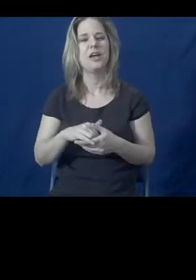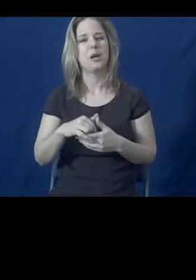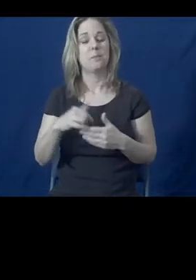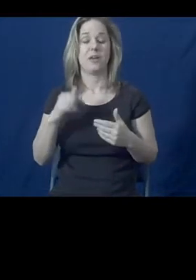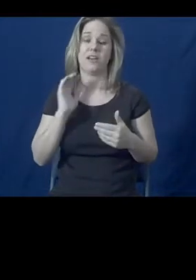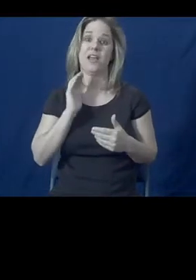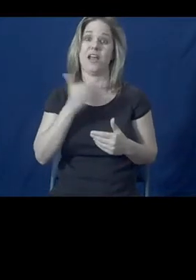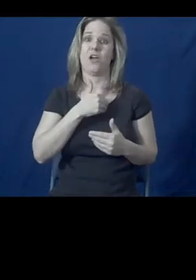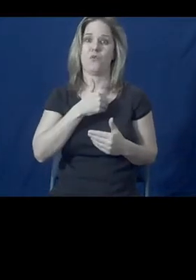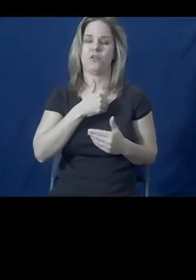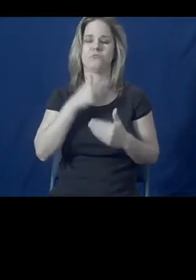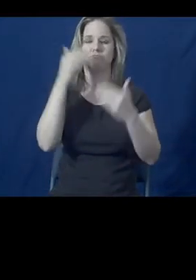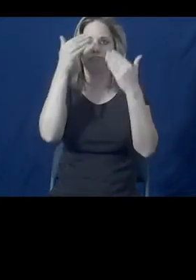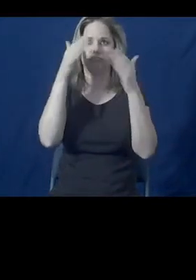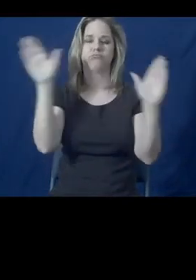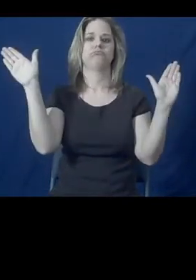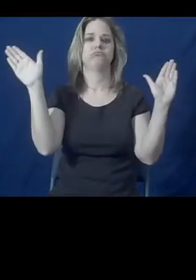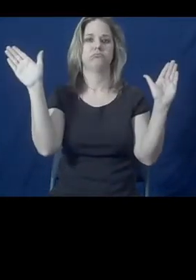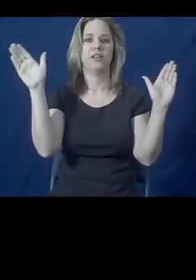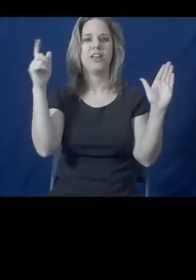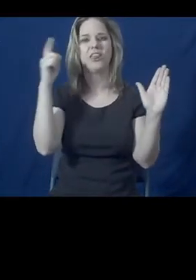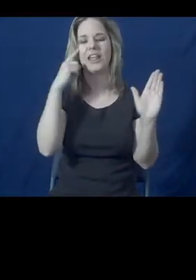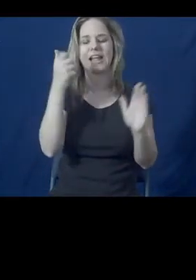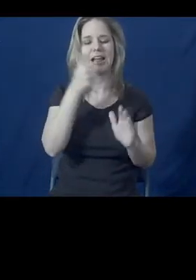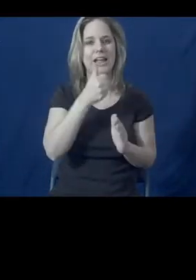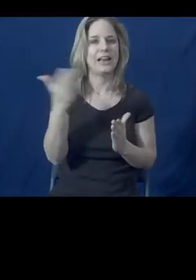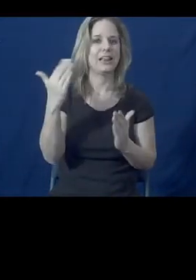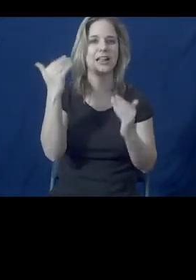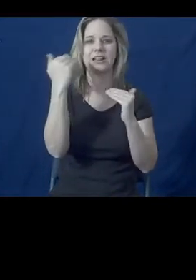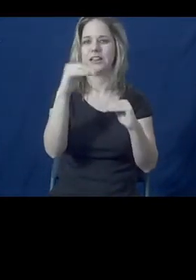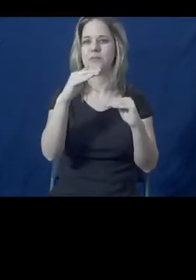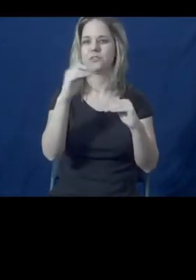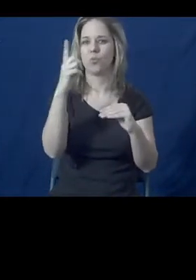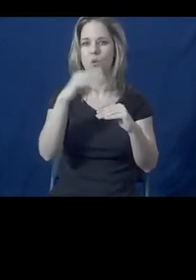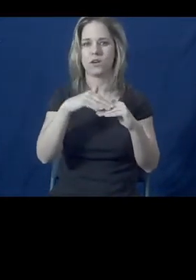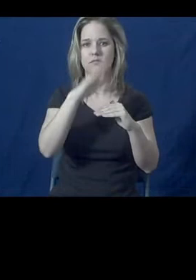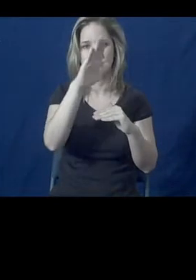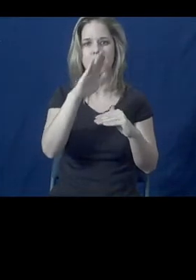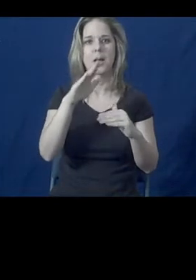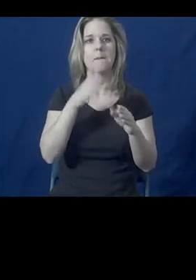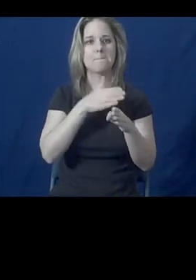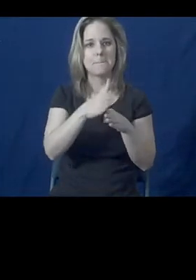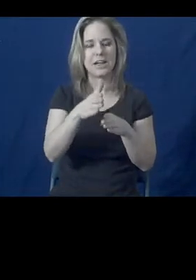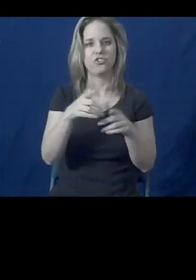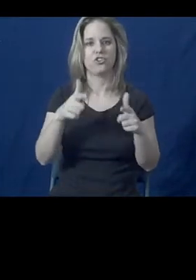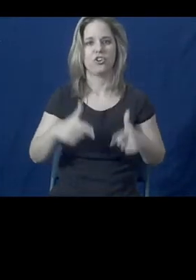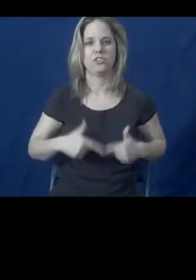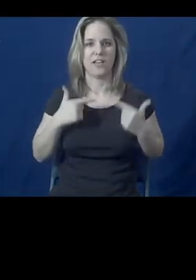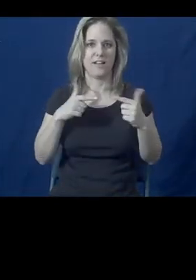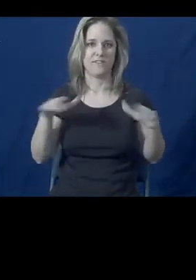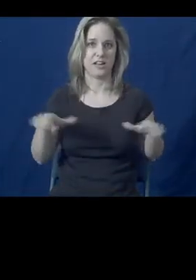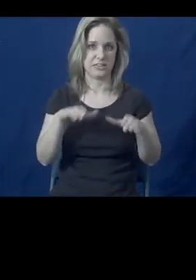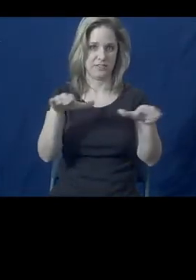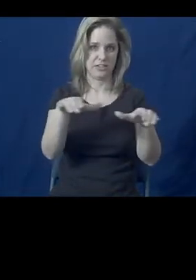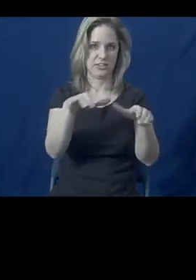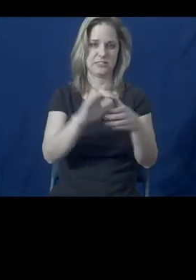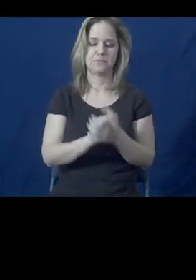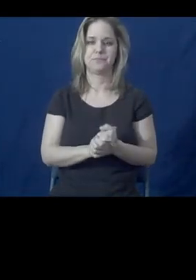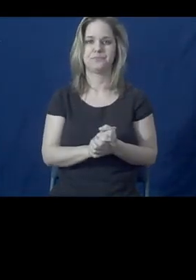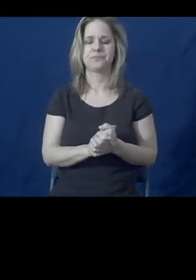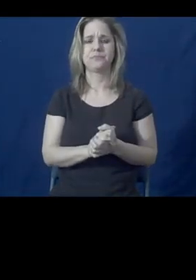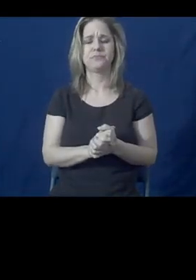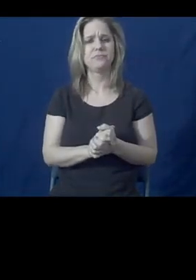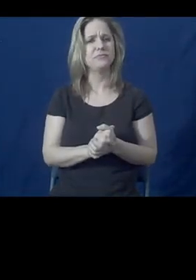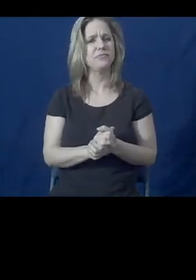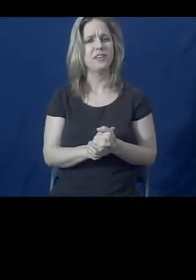think of it quite broadly and really think of it as anything that limits one or more major life activities. However,